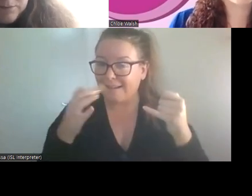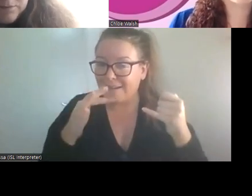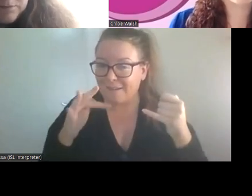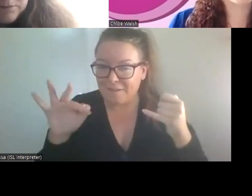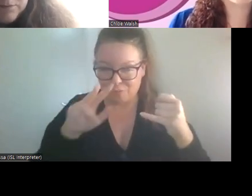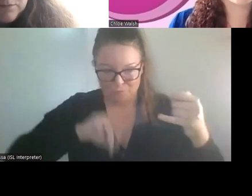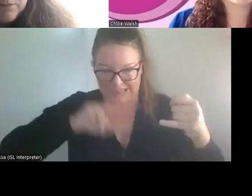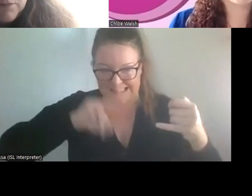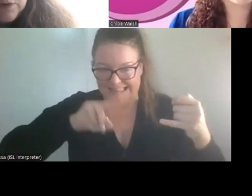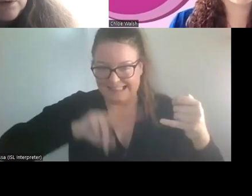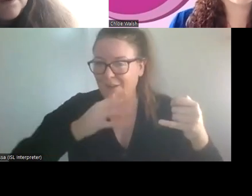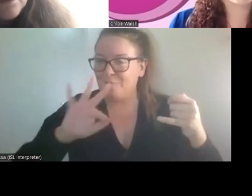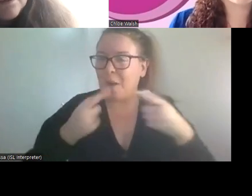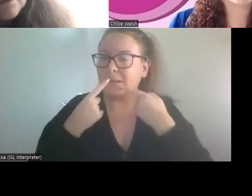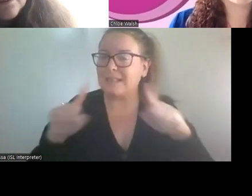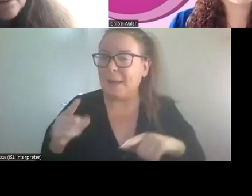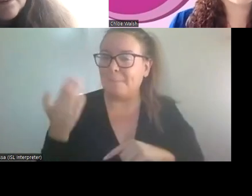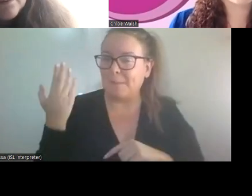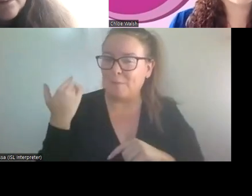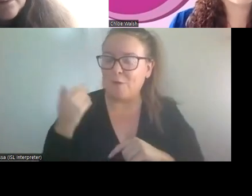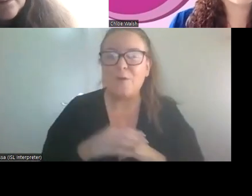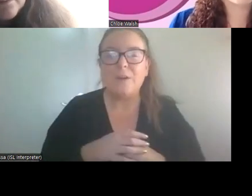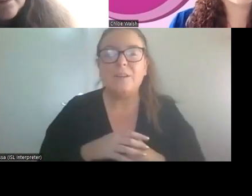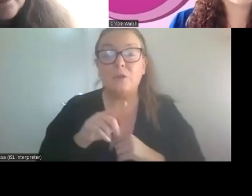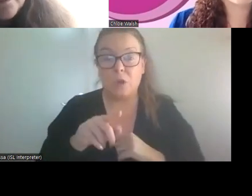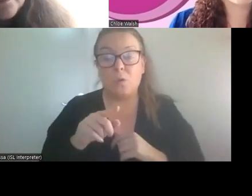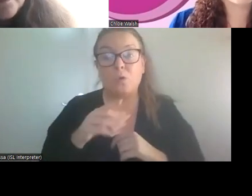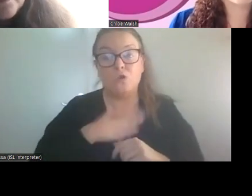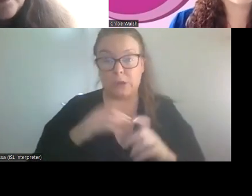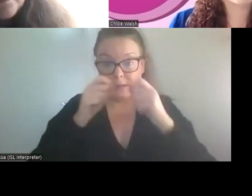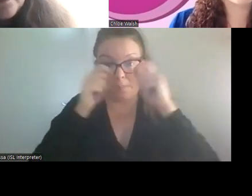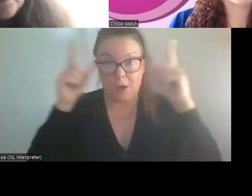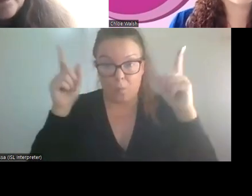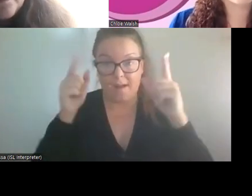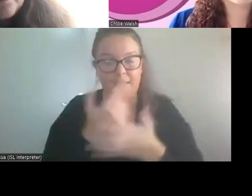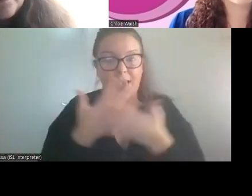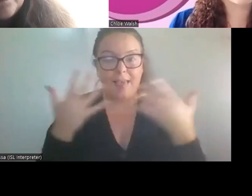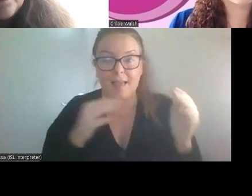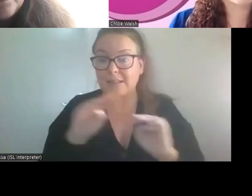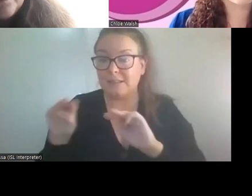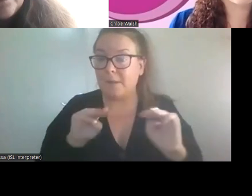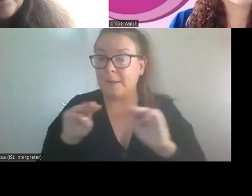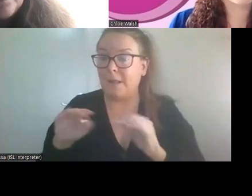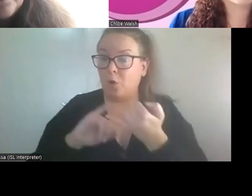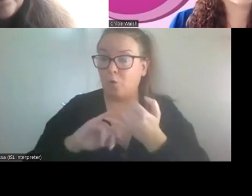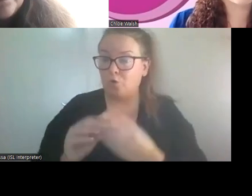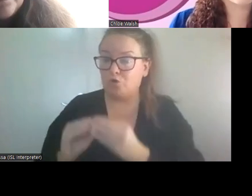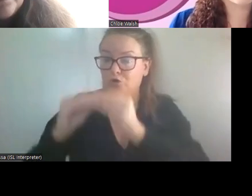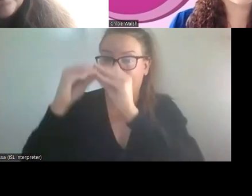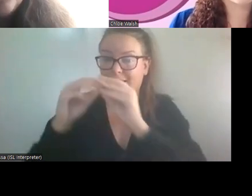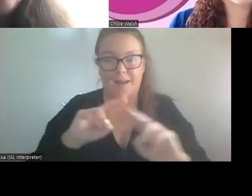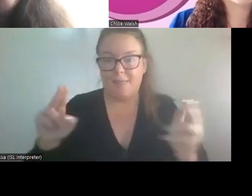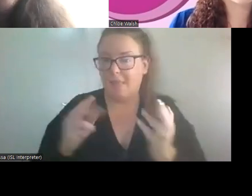Yes. And it's just to be aware of, of course, a lot of people who create research are not being paid cash